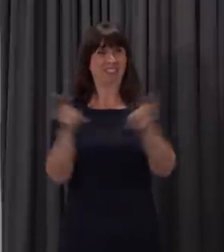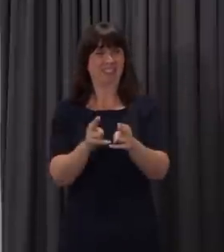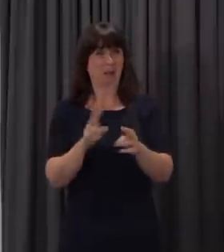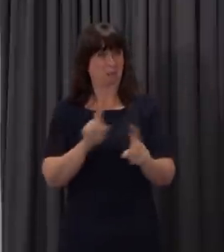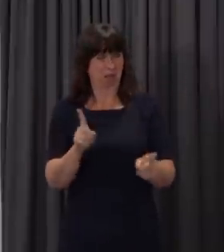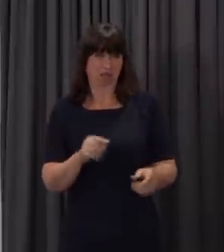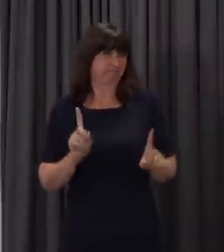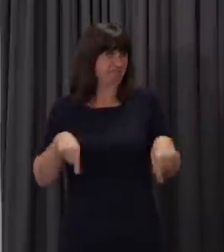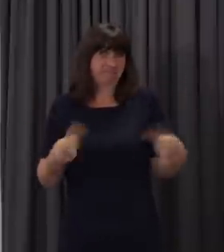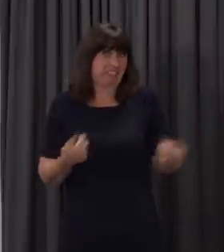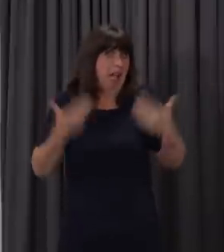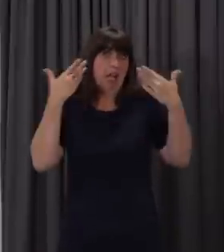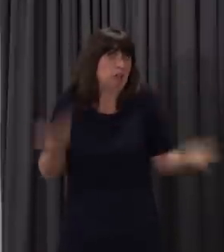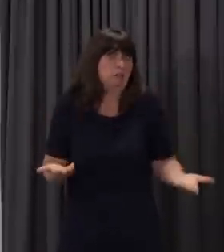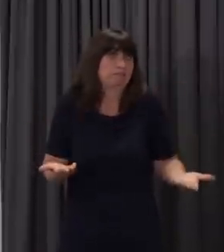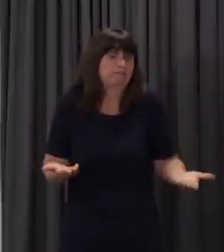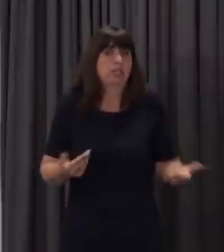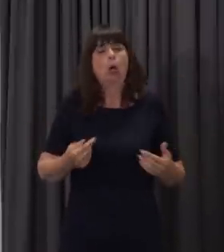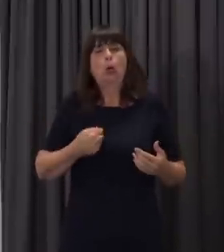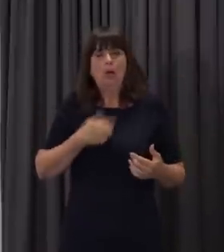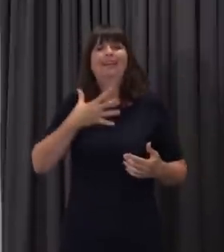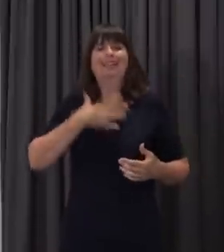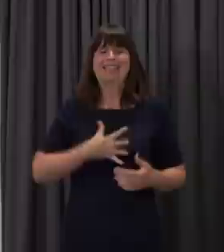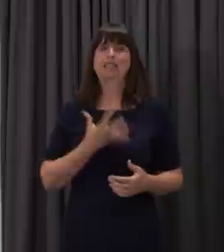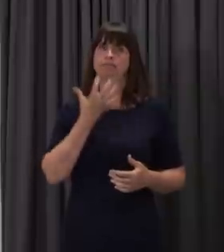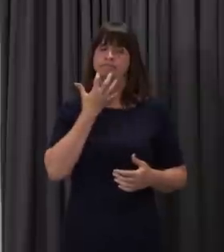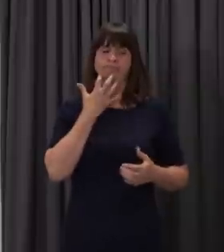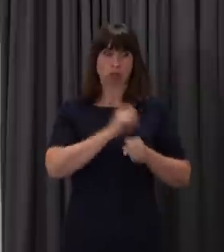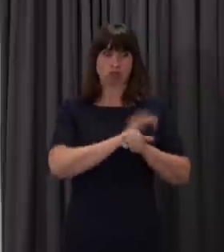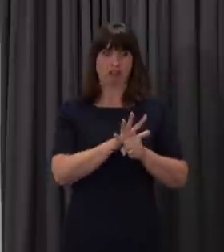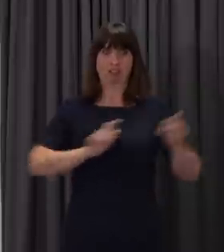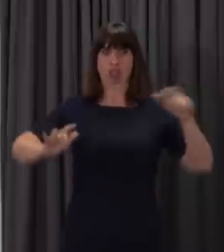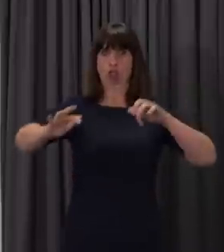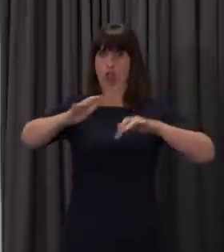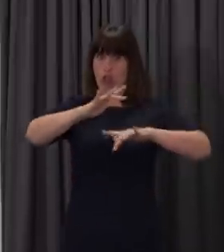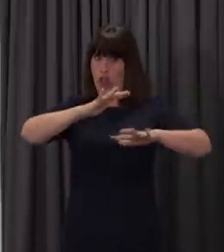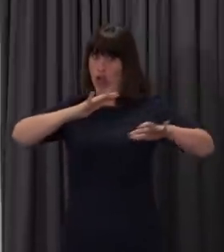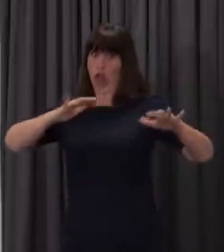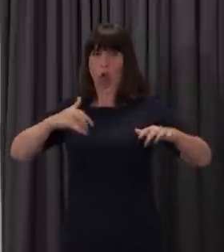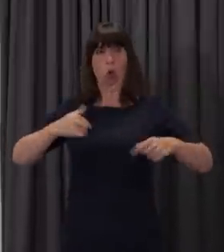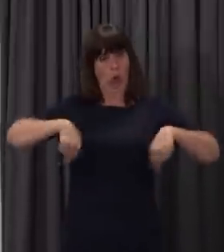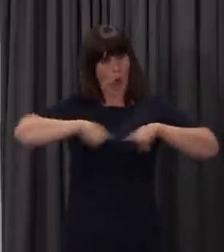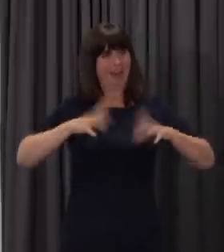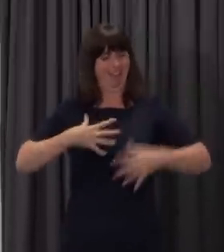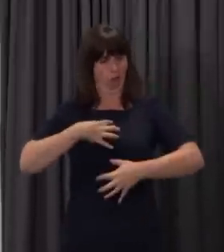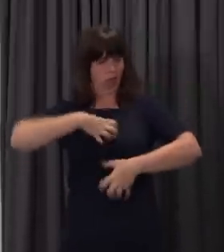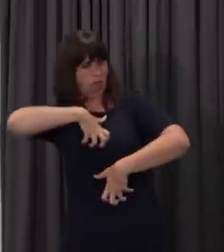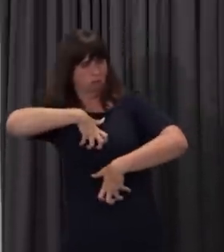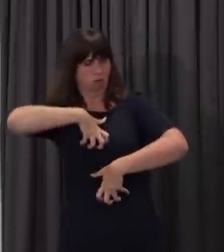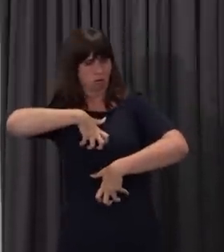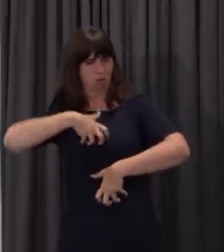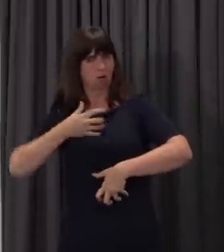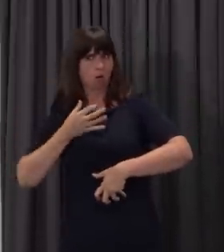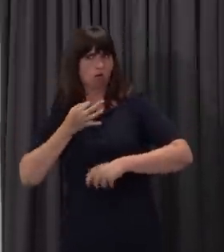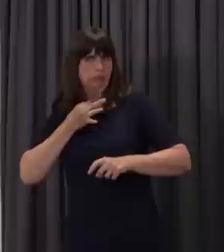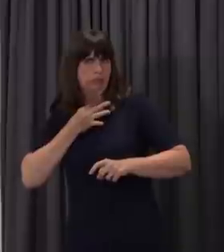case. And we have to find a way of living alongside this virus and ensuring we mitigate against the risks of the virus and find